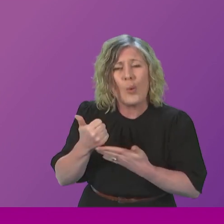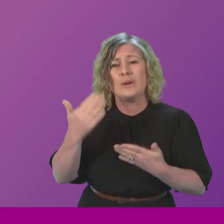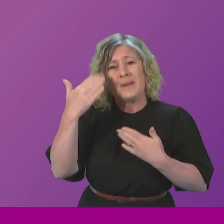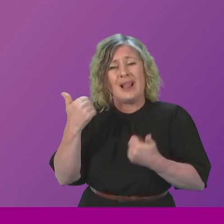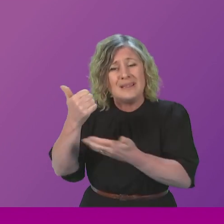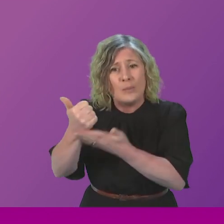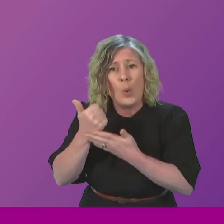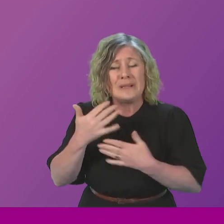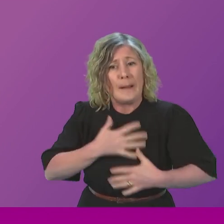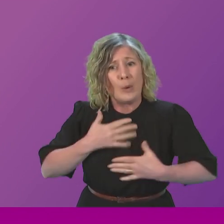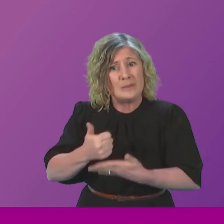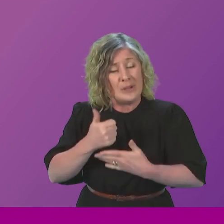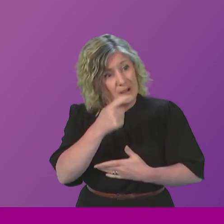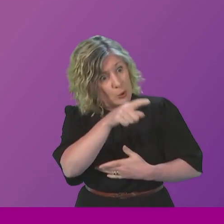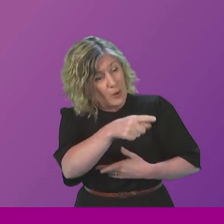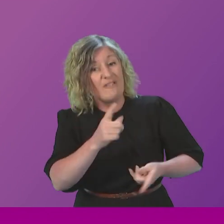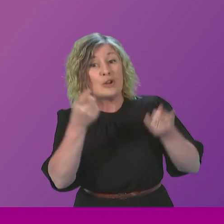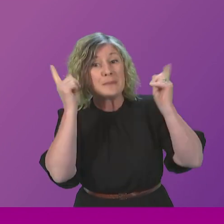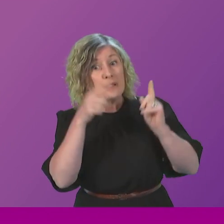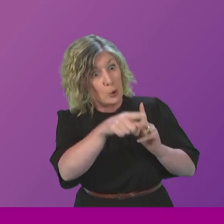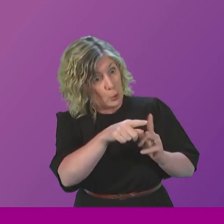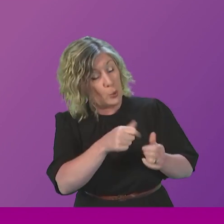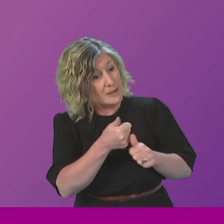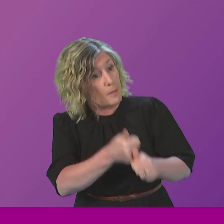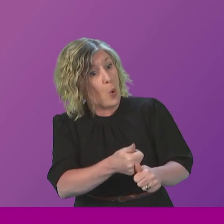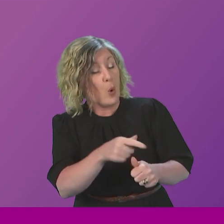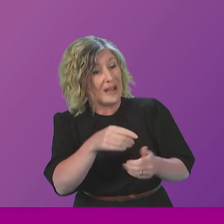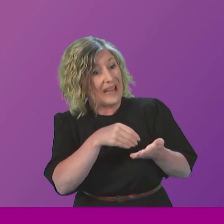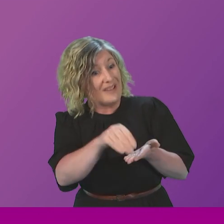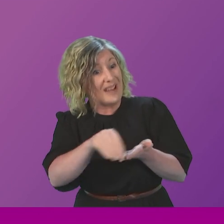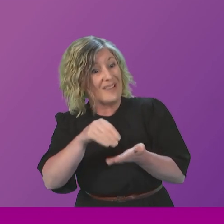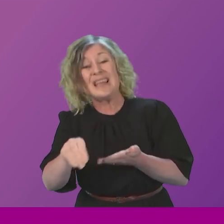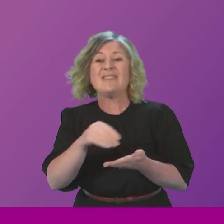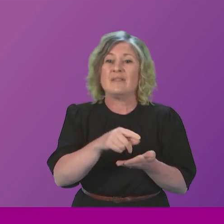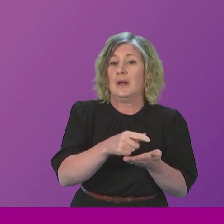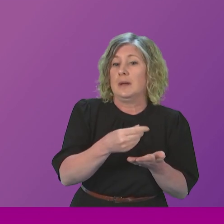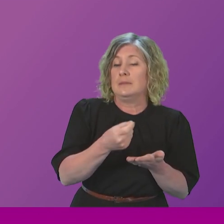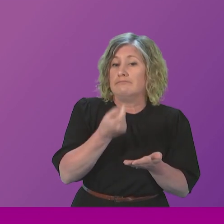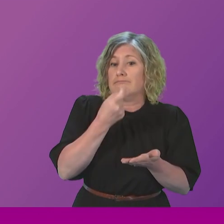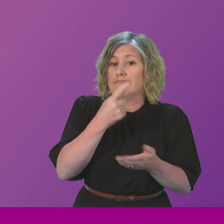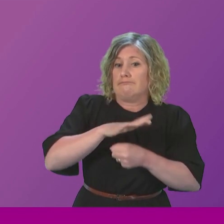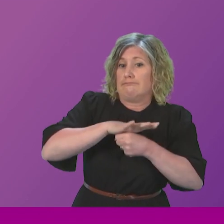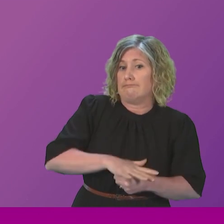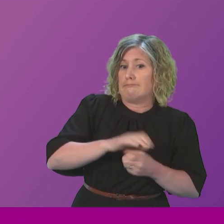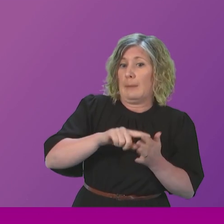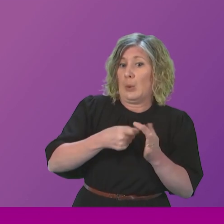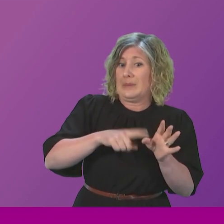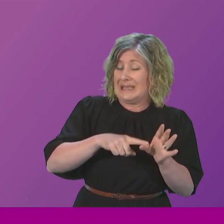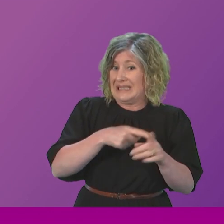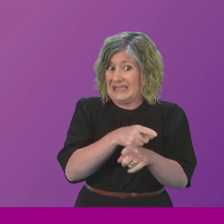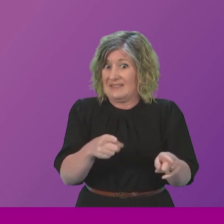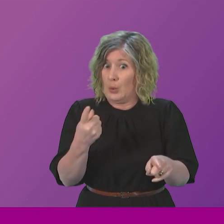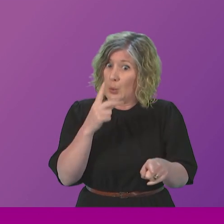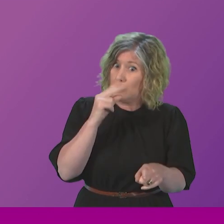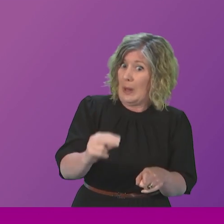clarify if he supports puberty blockers being prescribed to 12 year olds? First Minister. Well, I support these decisions being made by